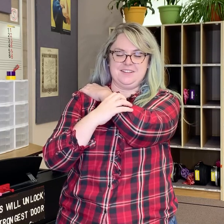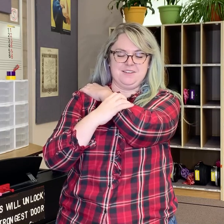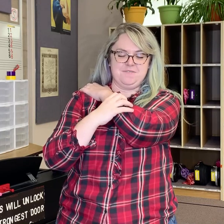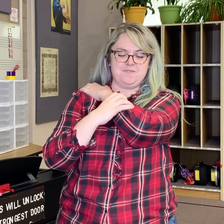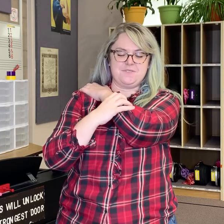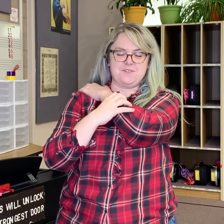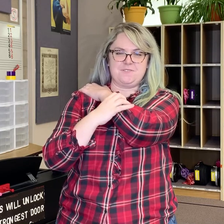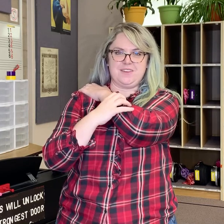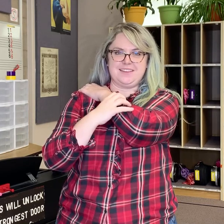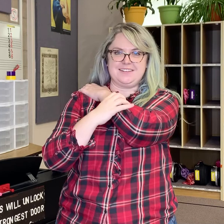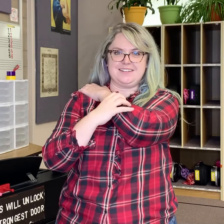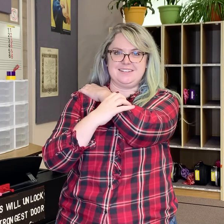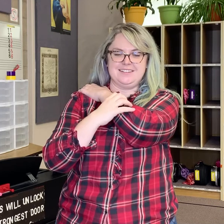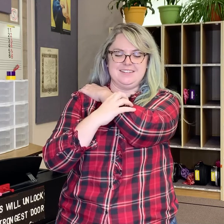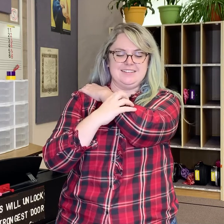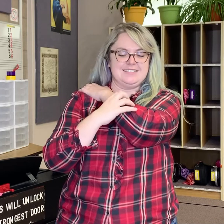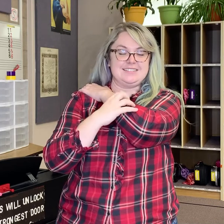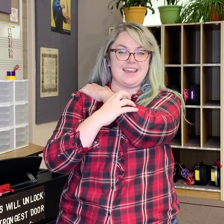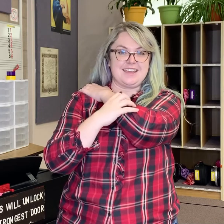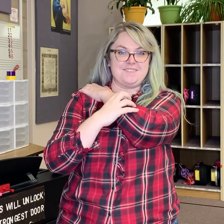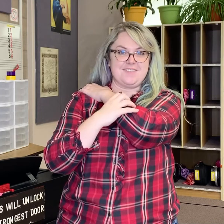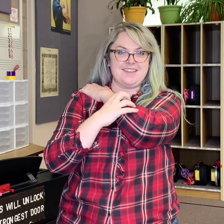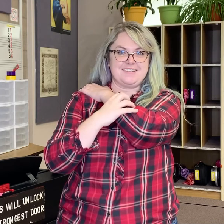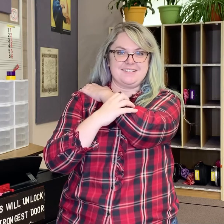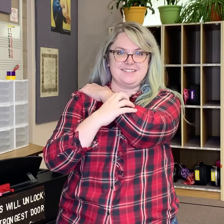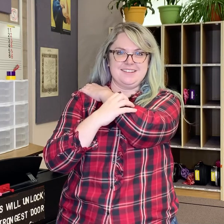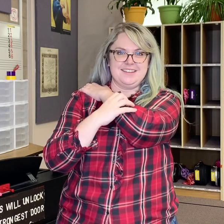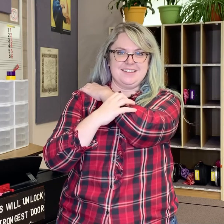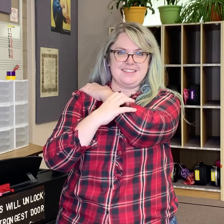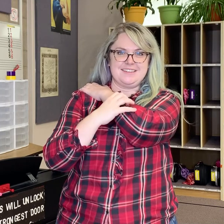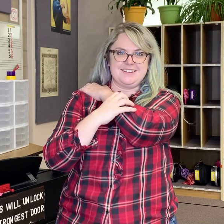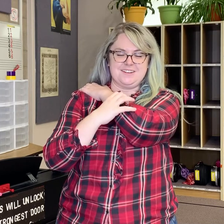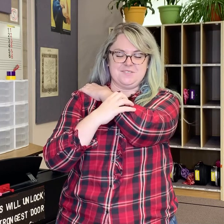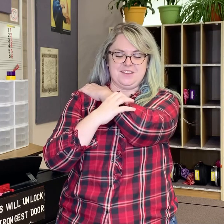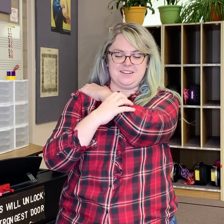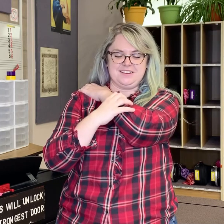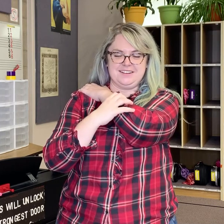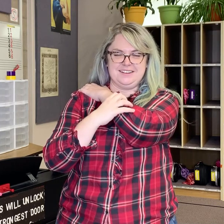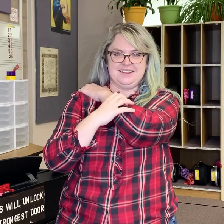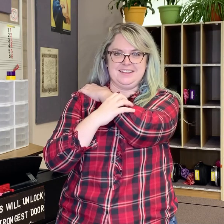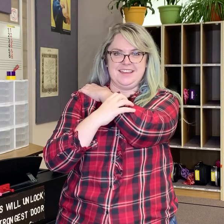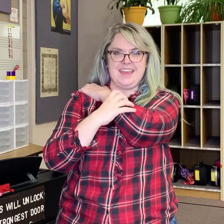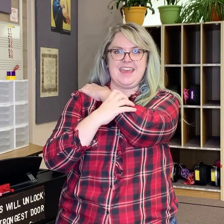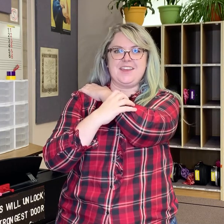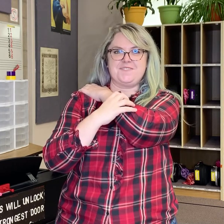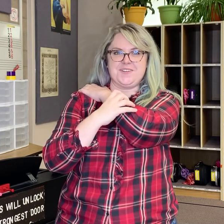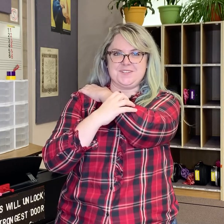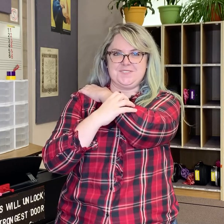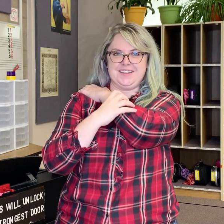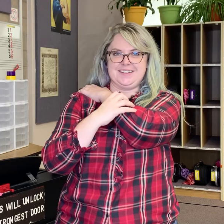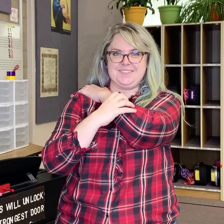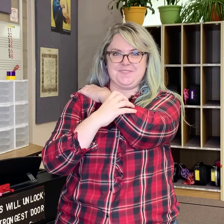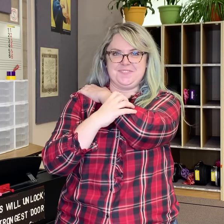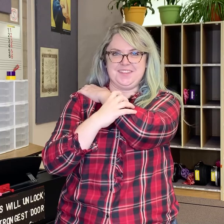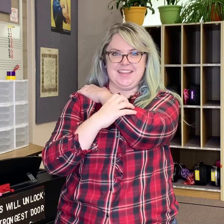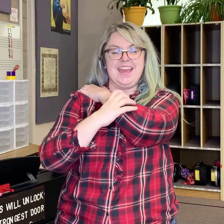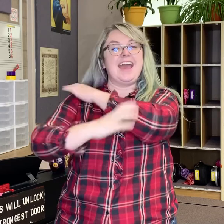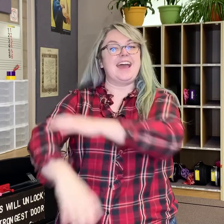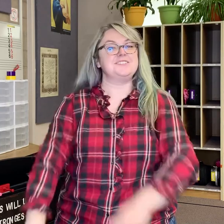first finger. How'd you